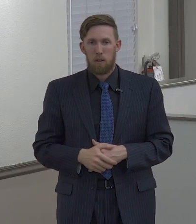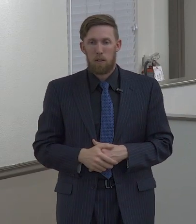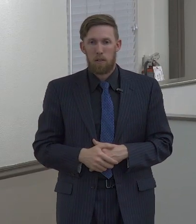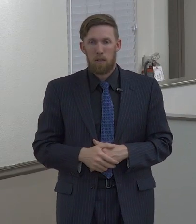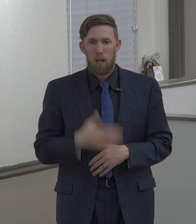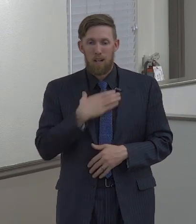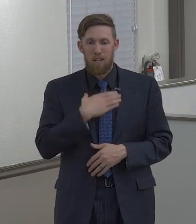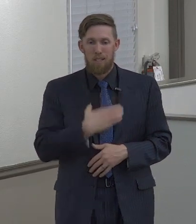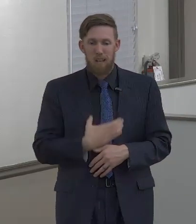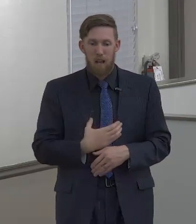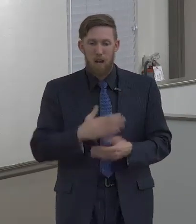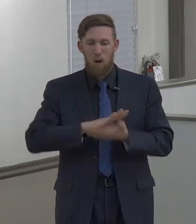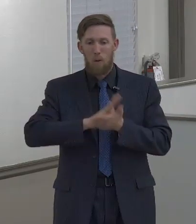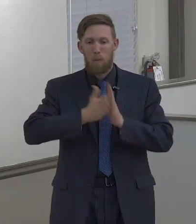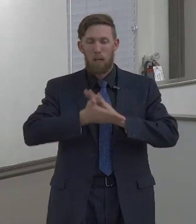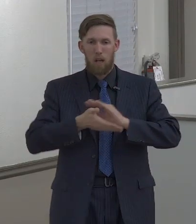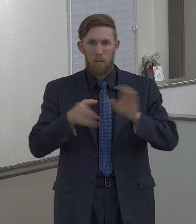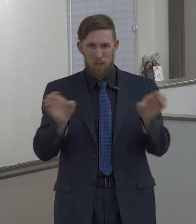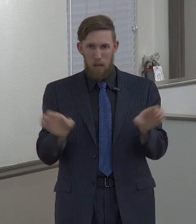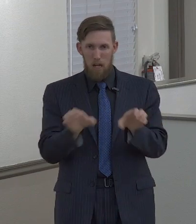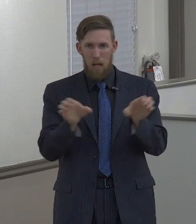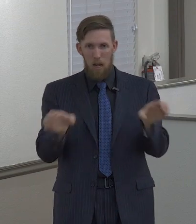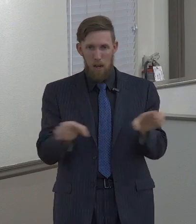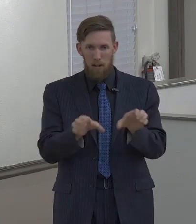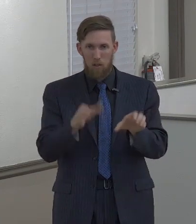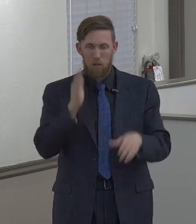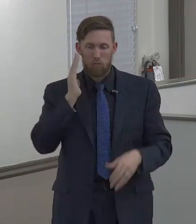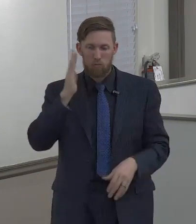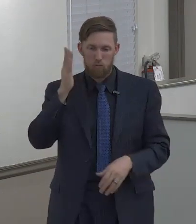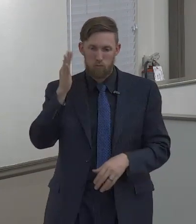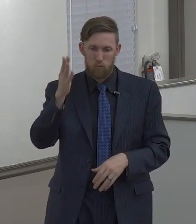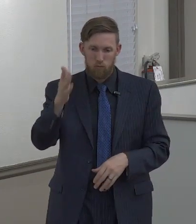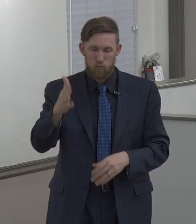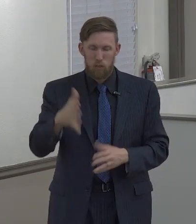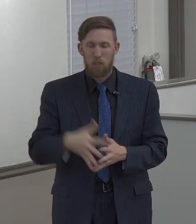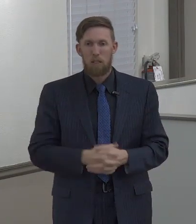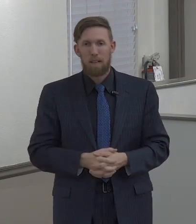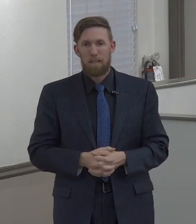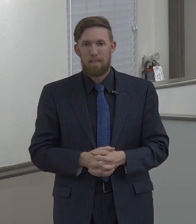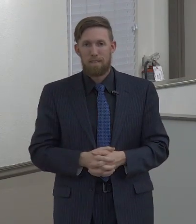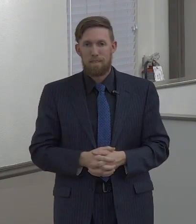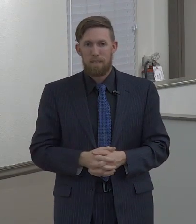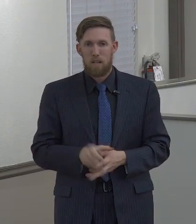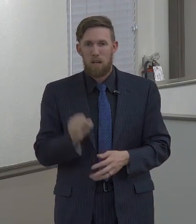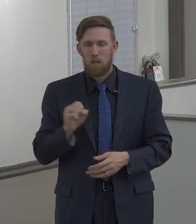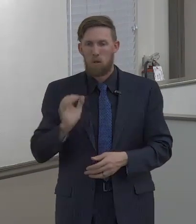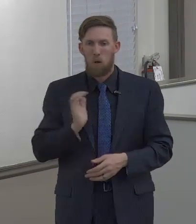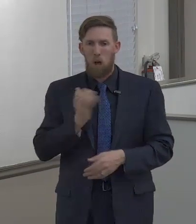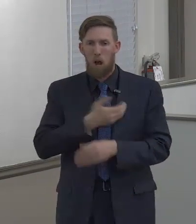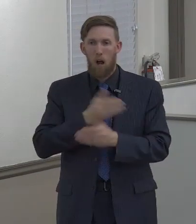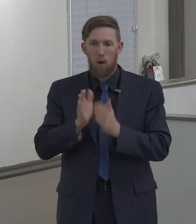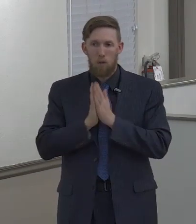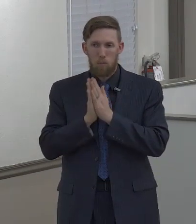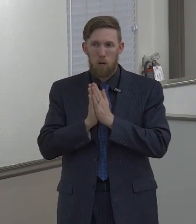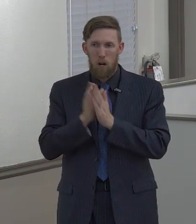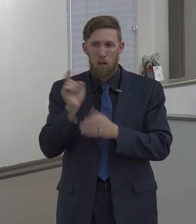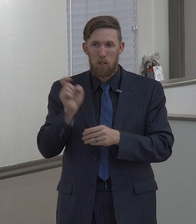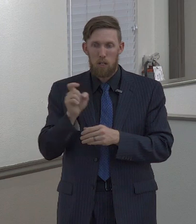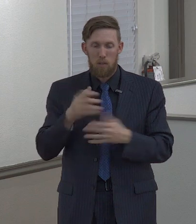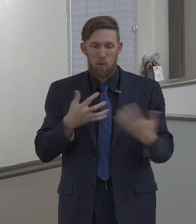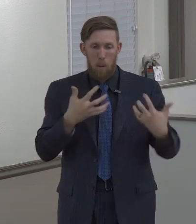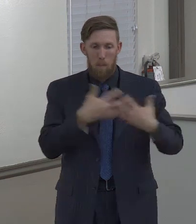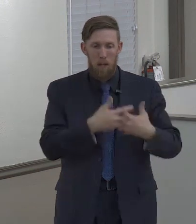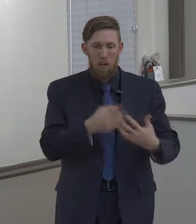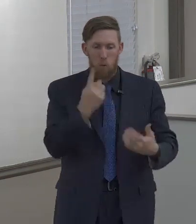converts it and a person converts what's in the heart into an action. Our prayer should be one that matches